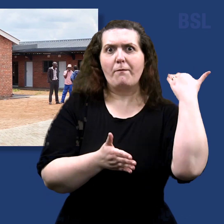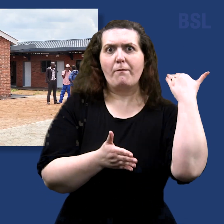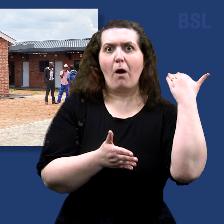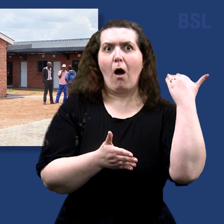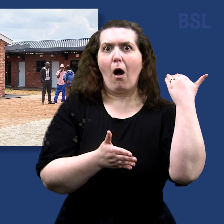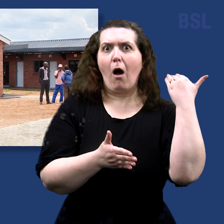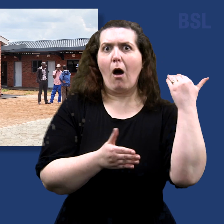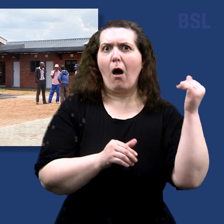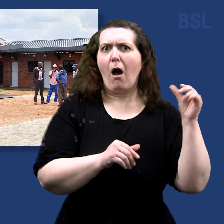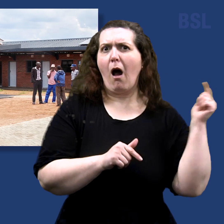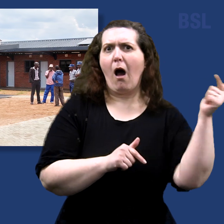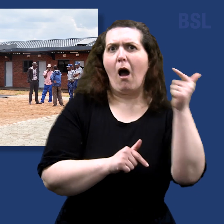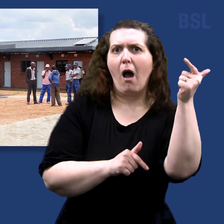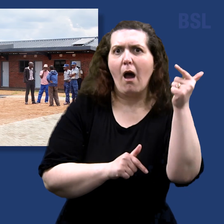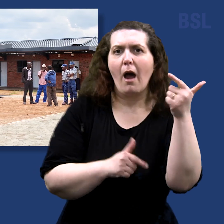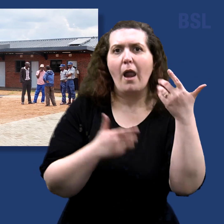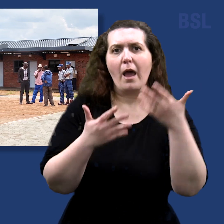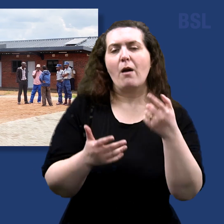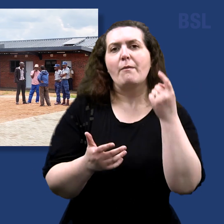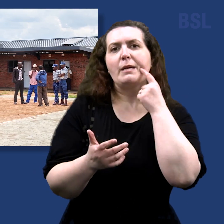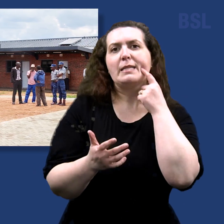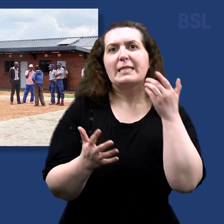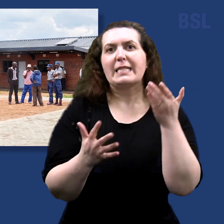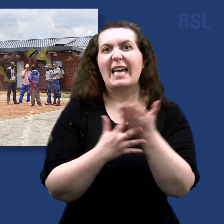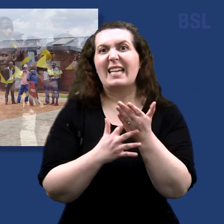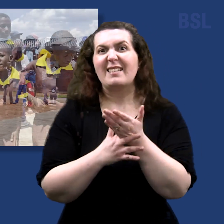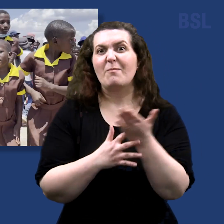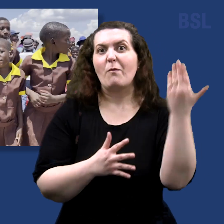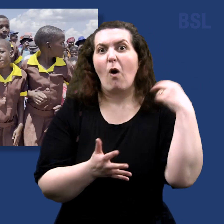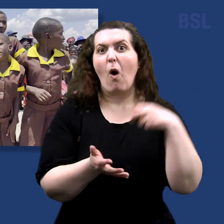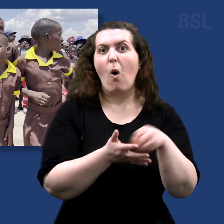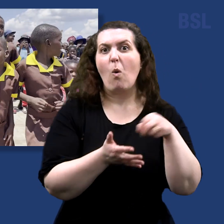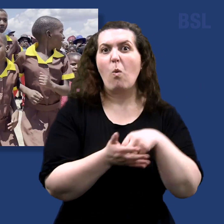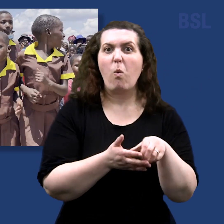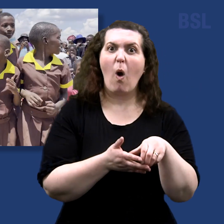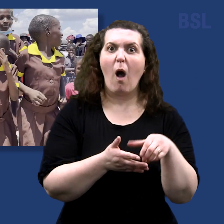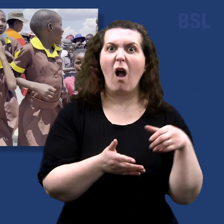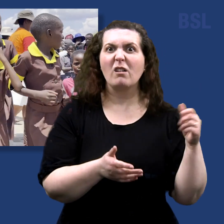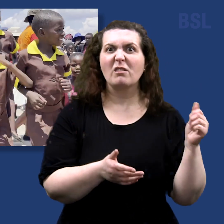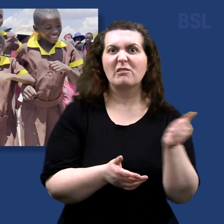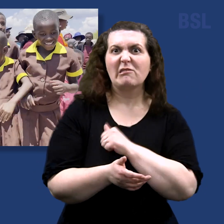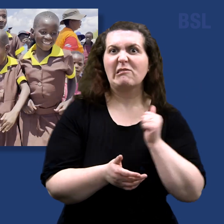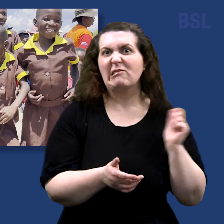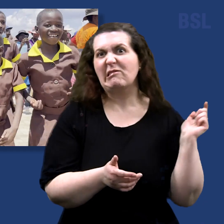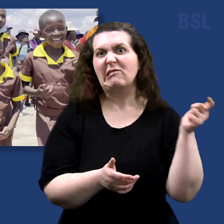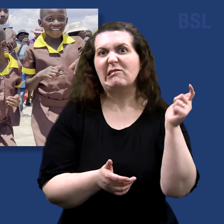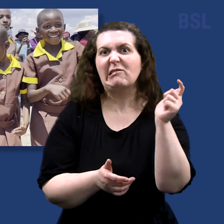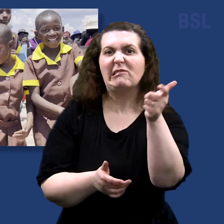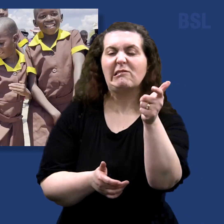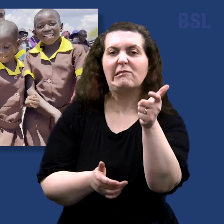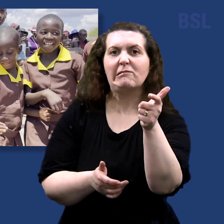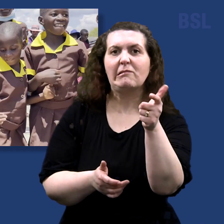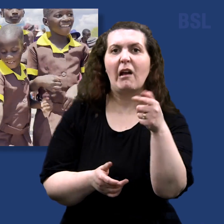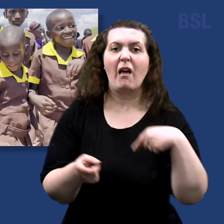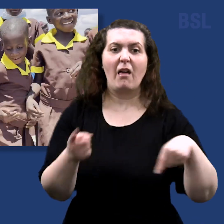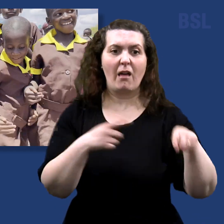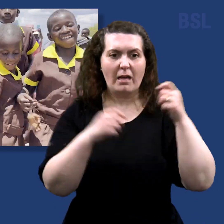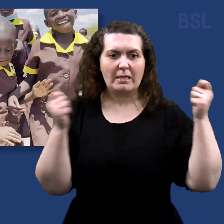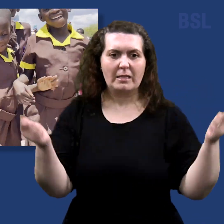9 to 12 miles to the nearest clinic. Villagers celebrated a donation by the Church of Jesus Christ, which makes the project